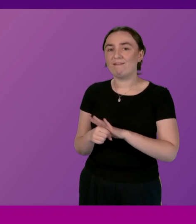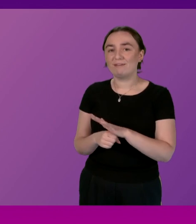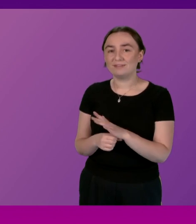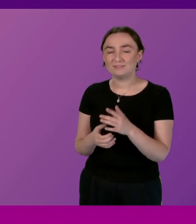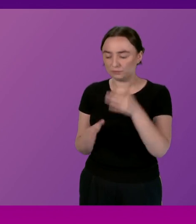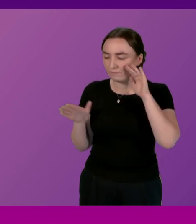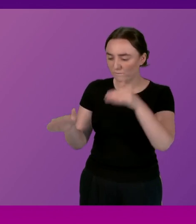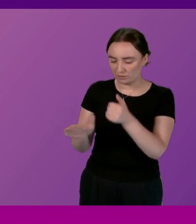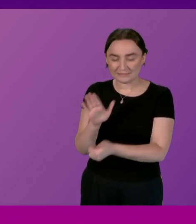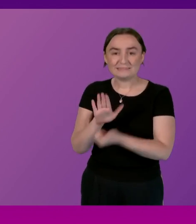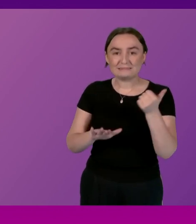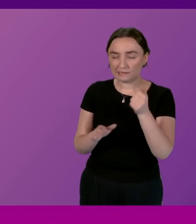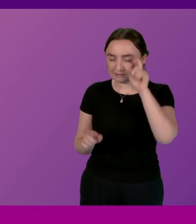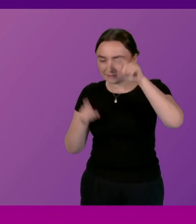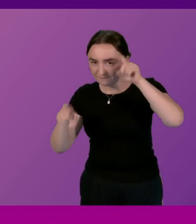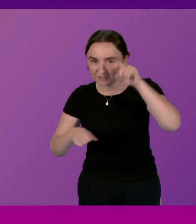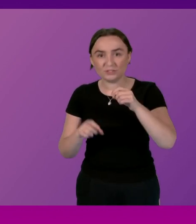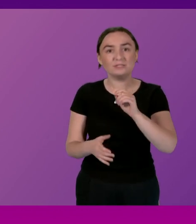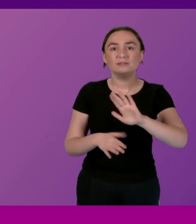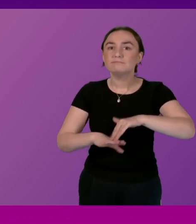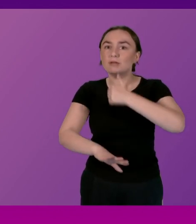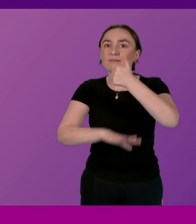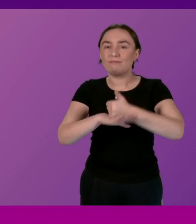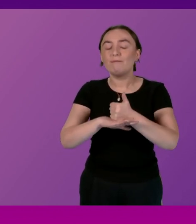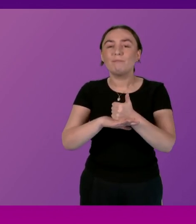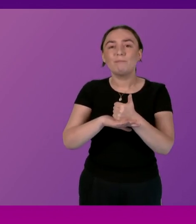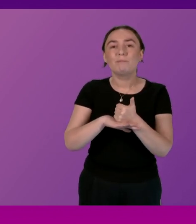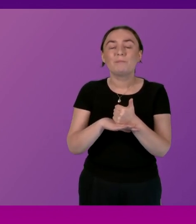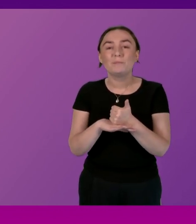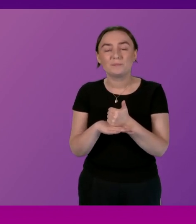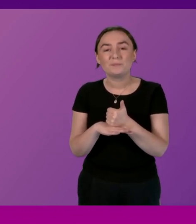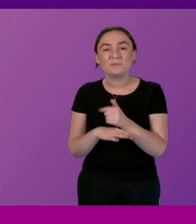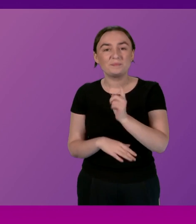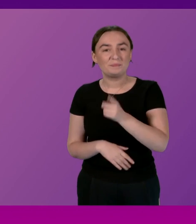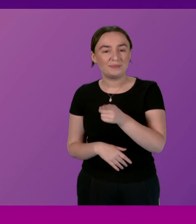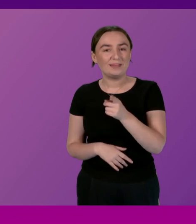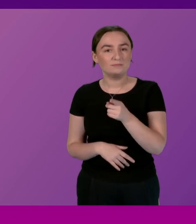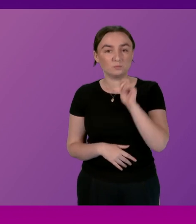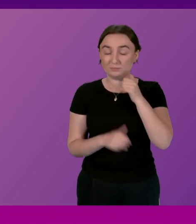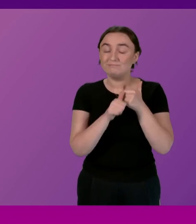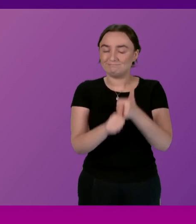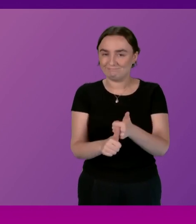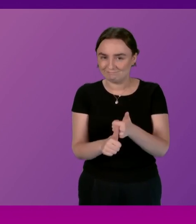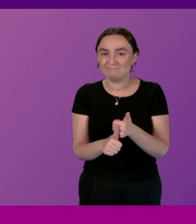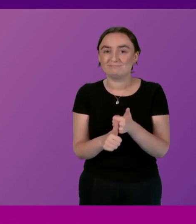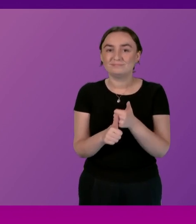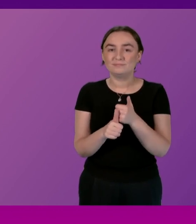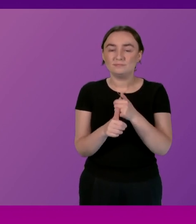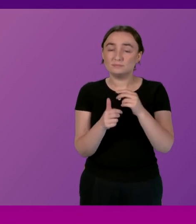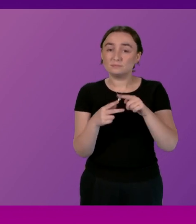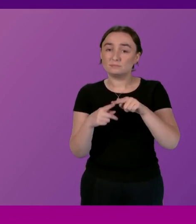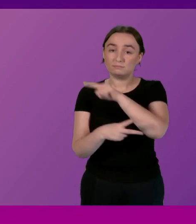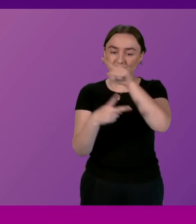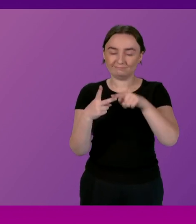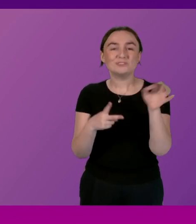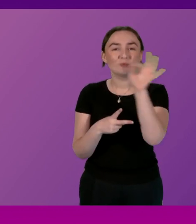innovation start-ups and research and development would certainly be of assistance but I want to move on to my second question which is